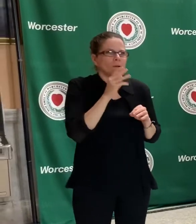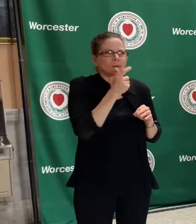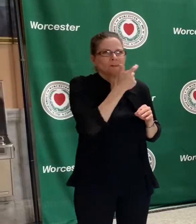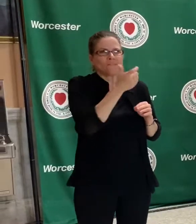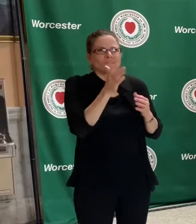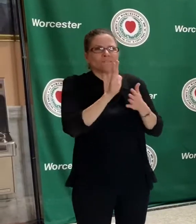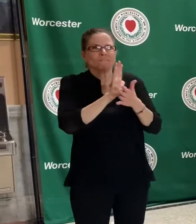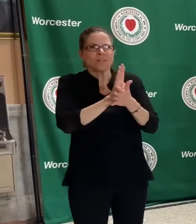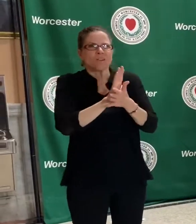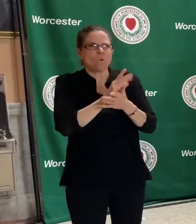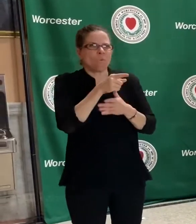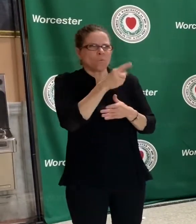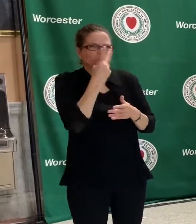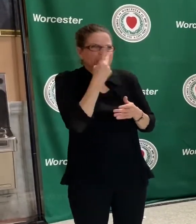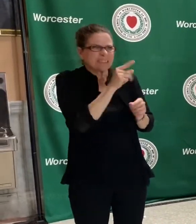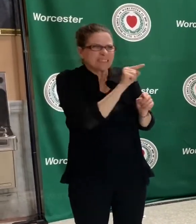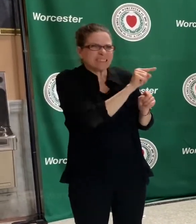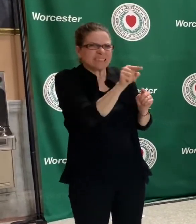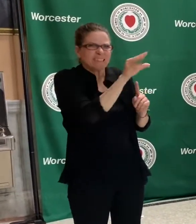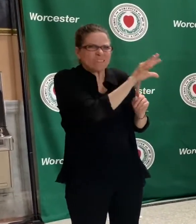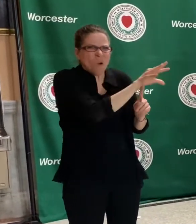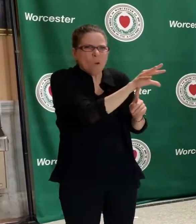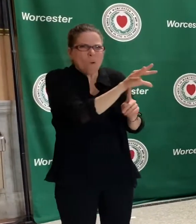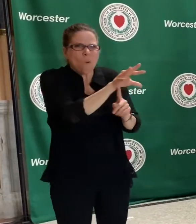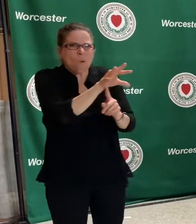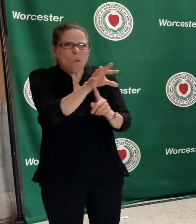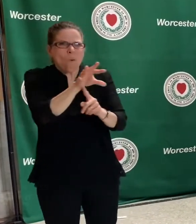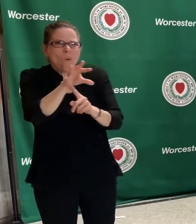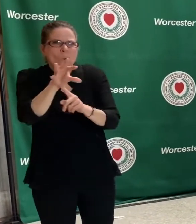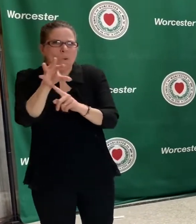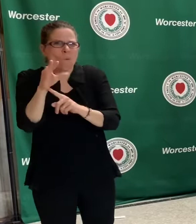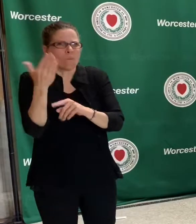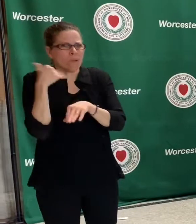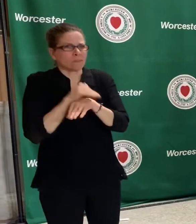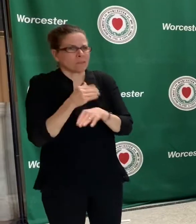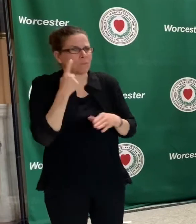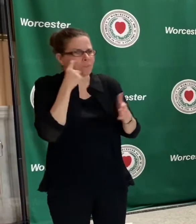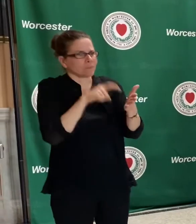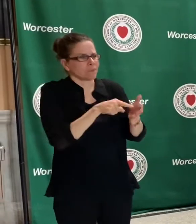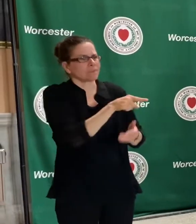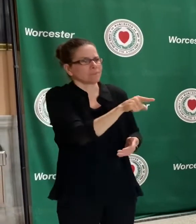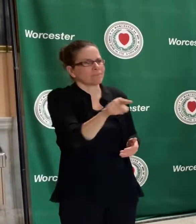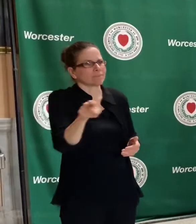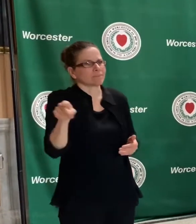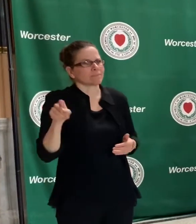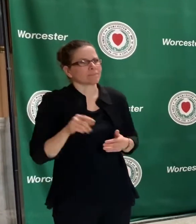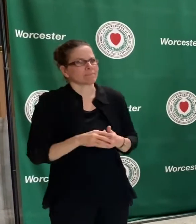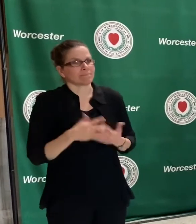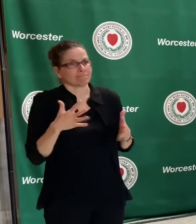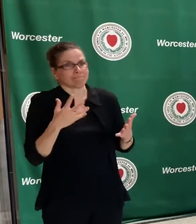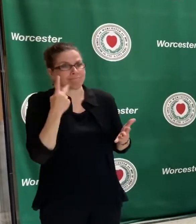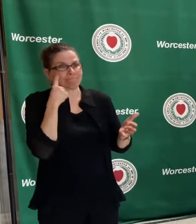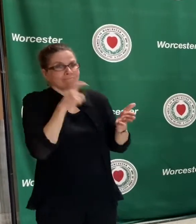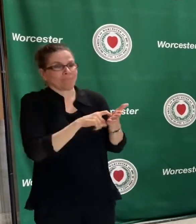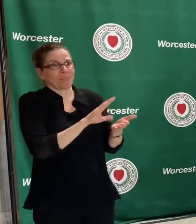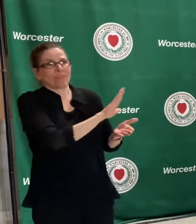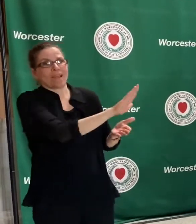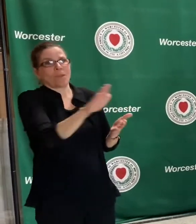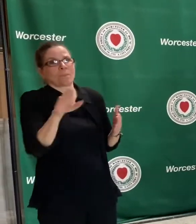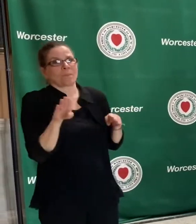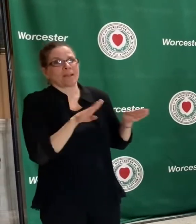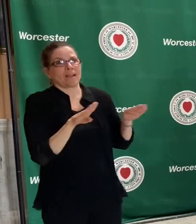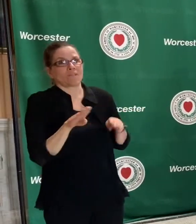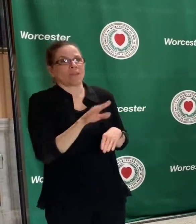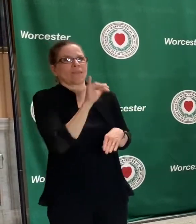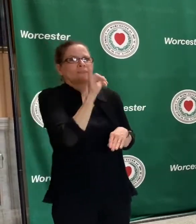for a good chunk of last night, and I think it's pretty clear you could see some of the behaviors that precipitated